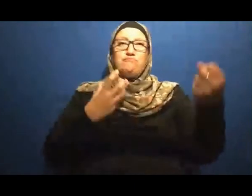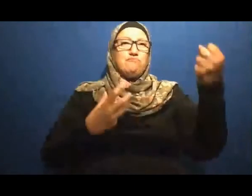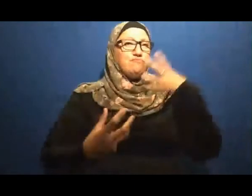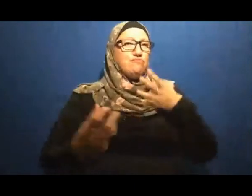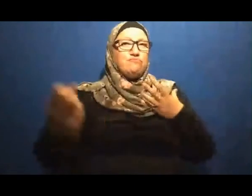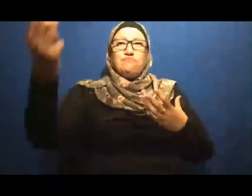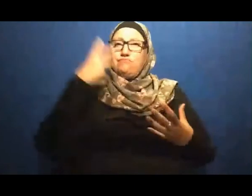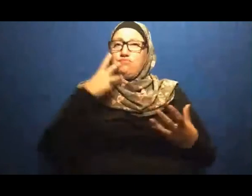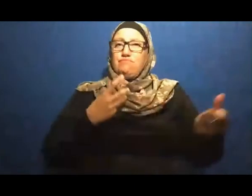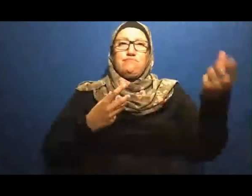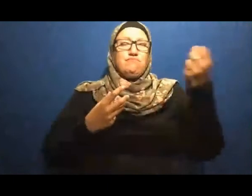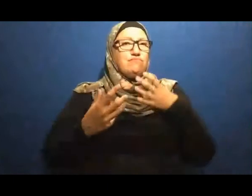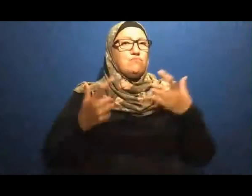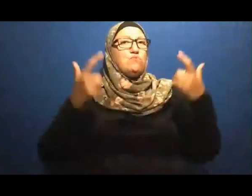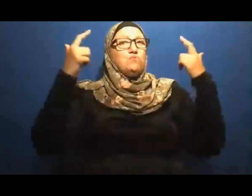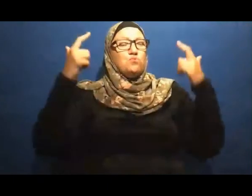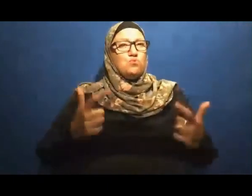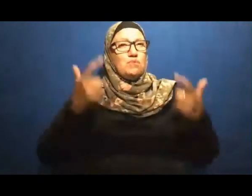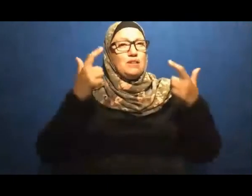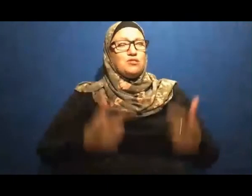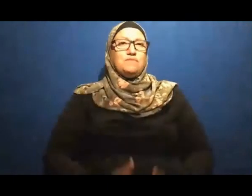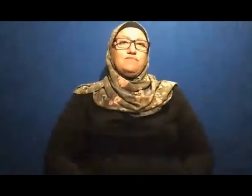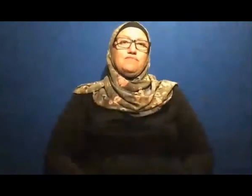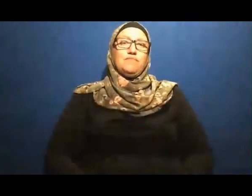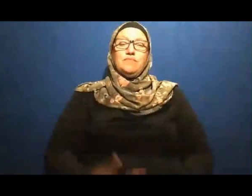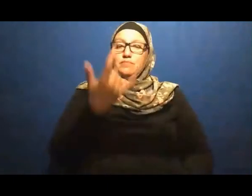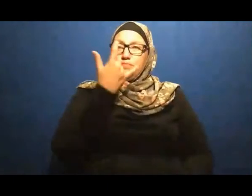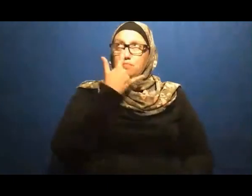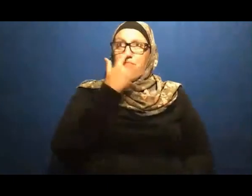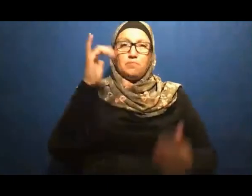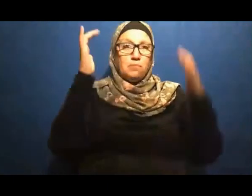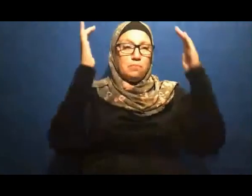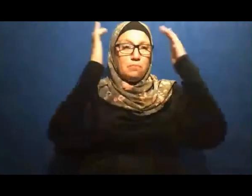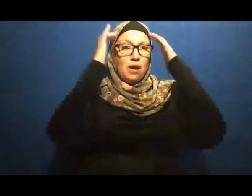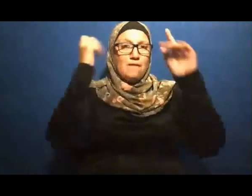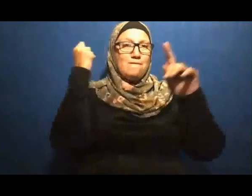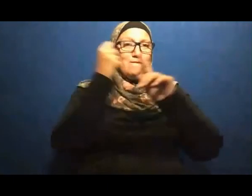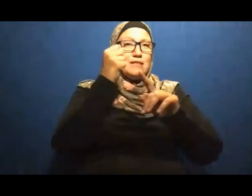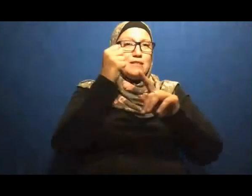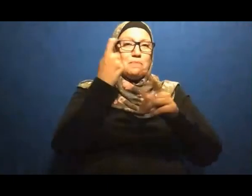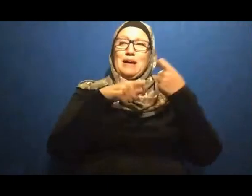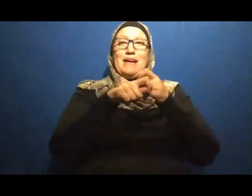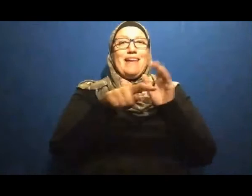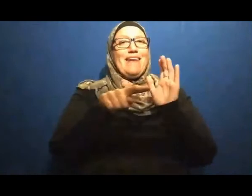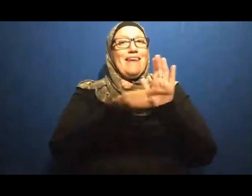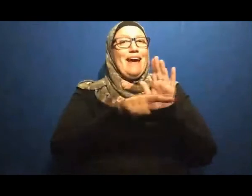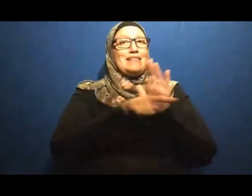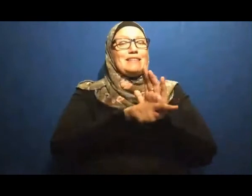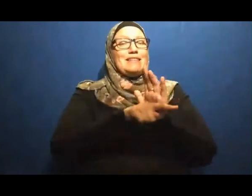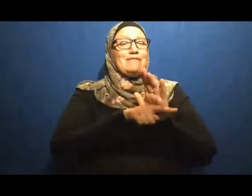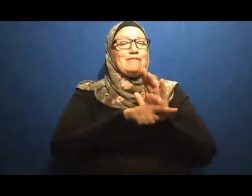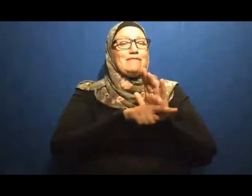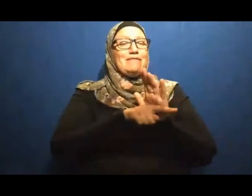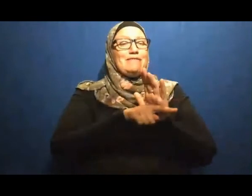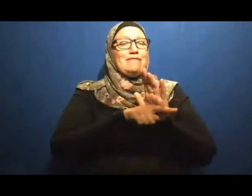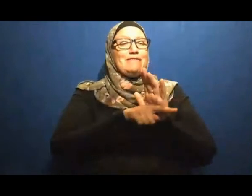Is that When mentally You are affected It has negative Impact on your body Medically It is proven